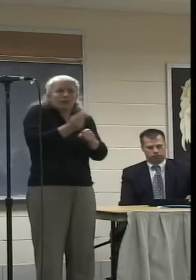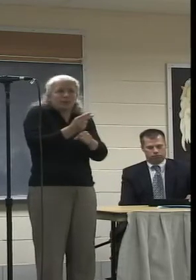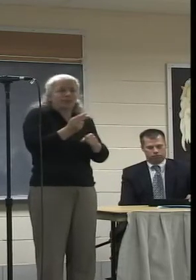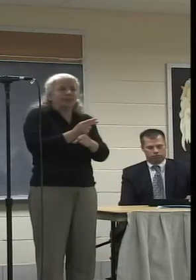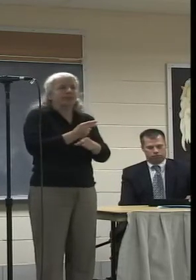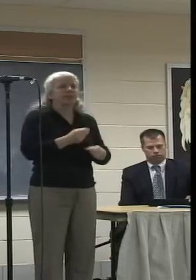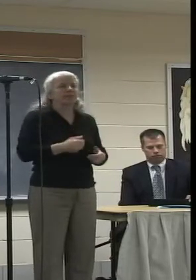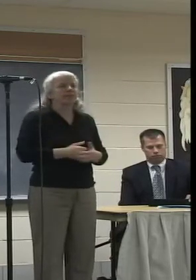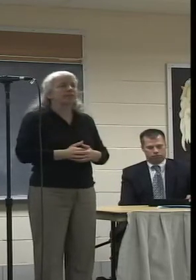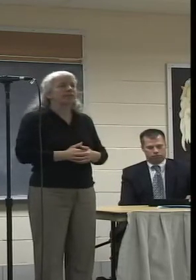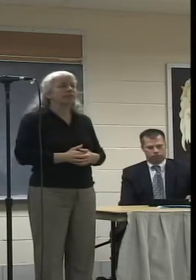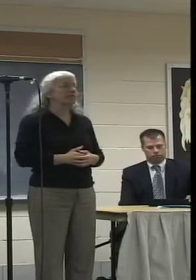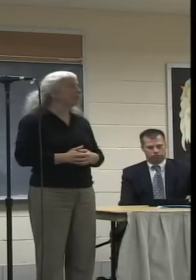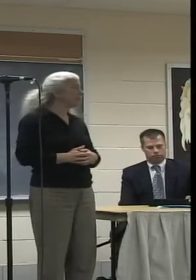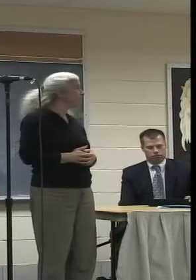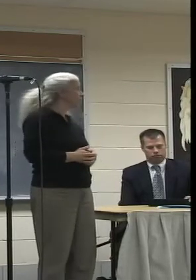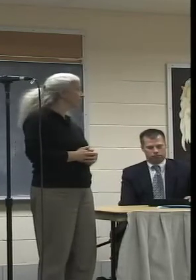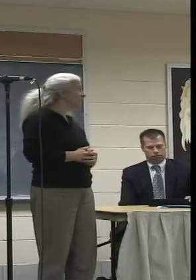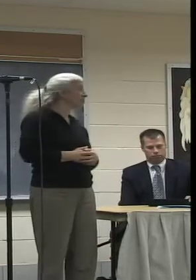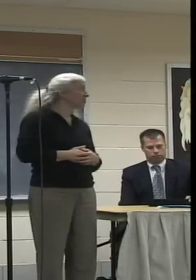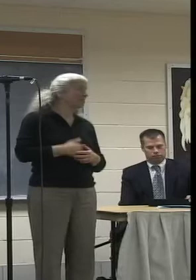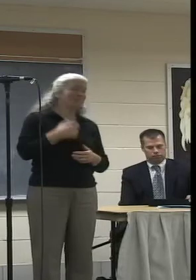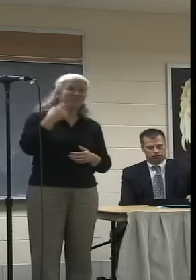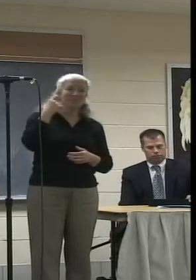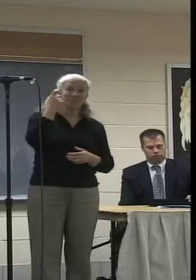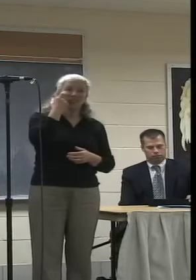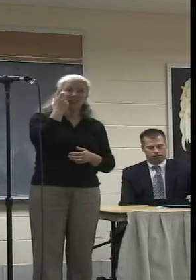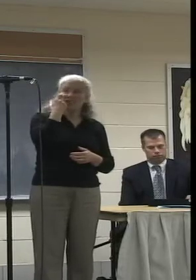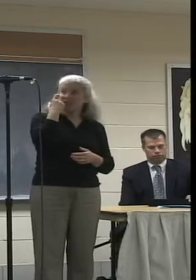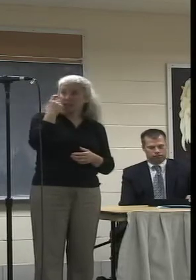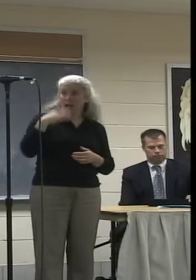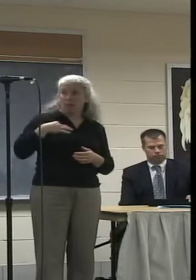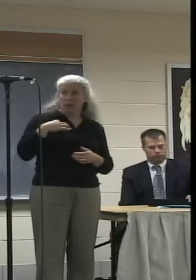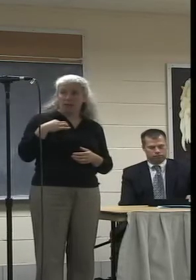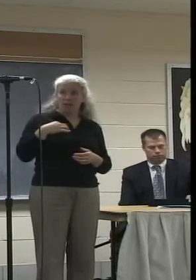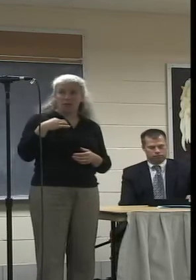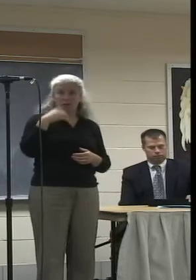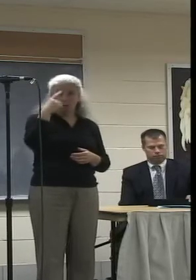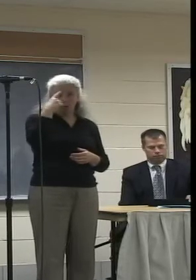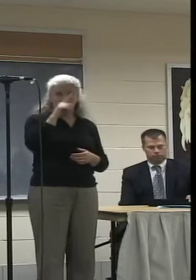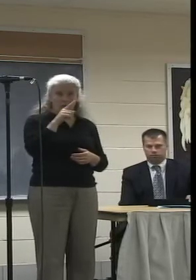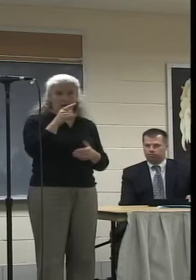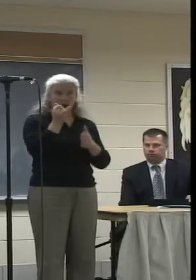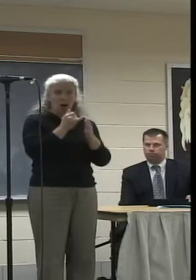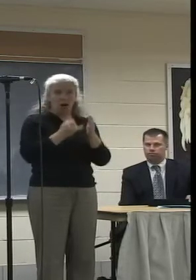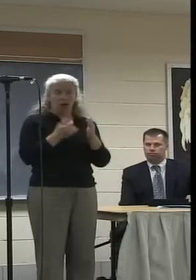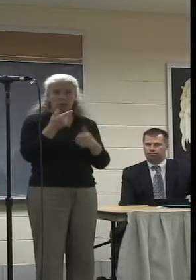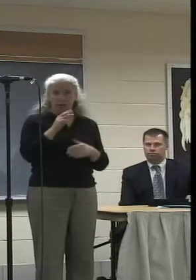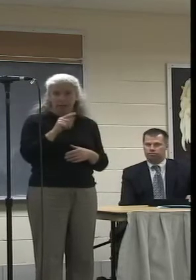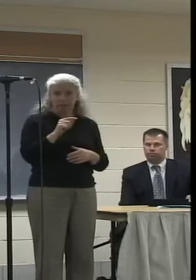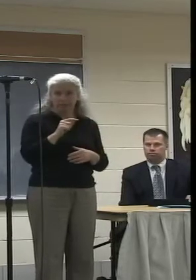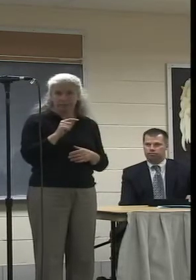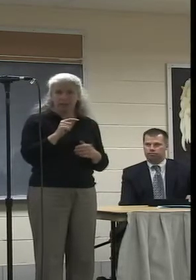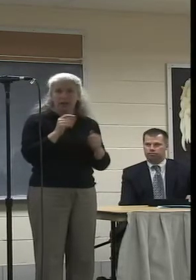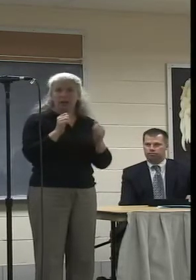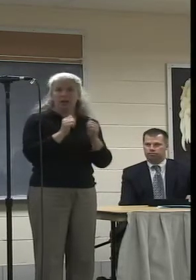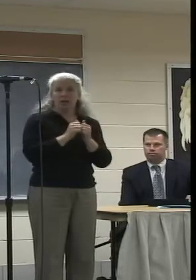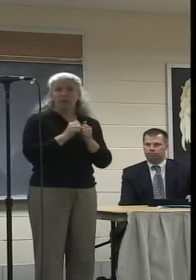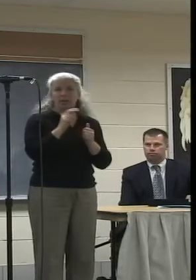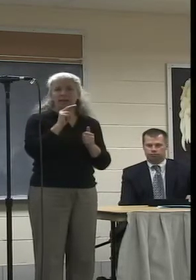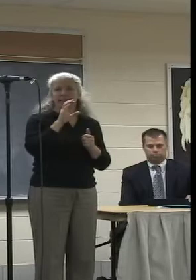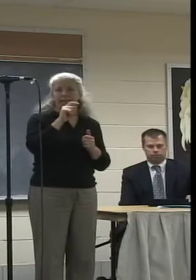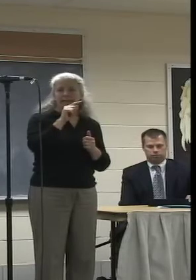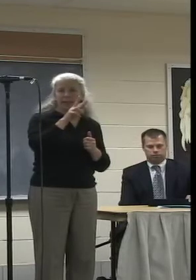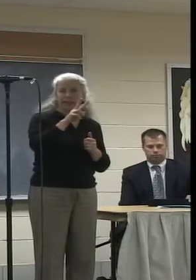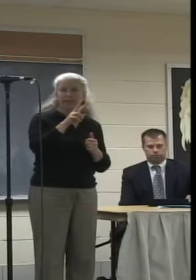More recently, I applied for an art grant through NCTV to produce a short narrative